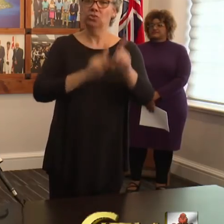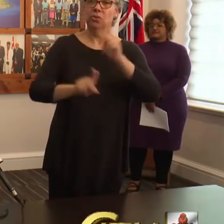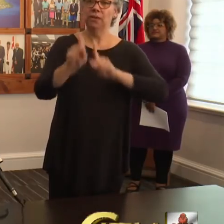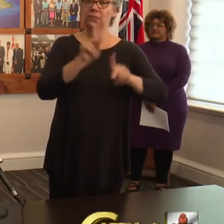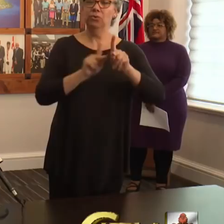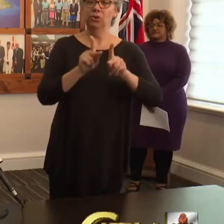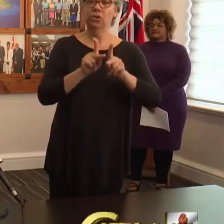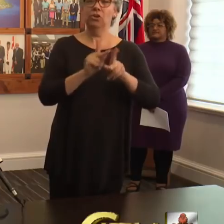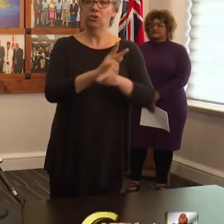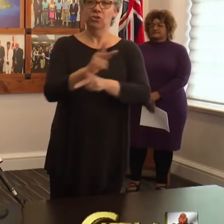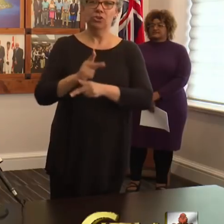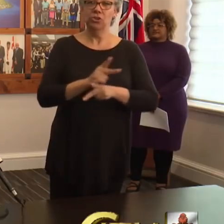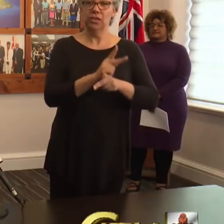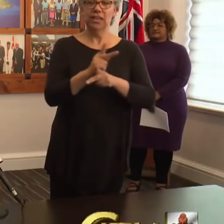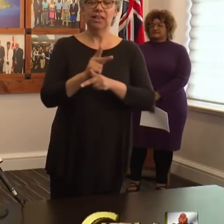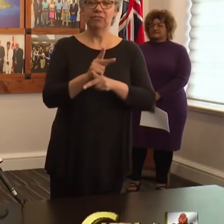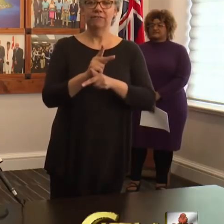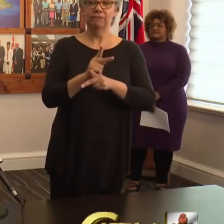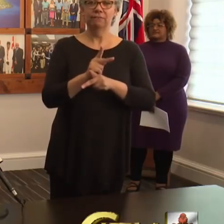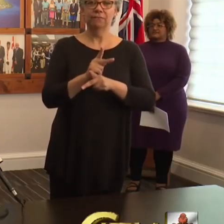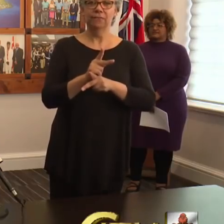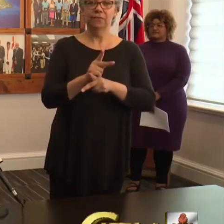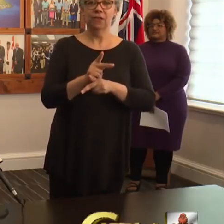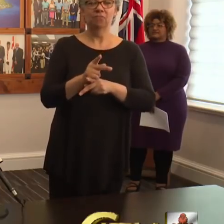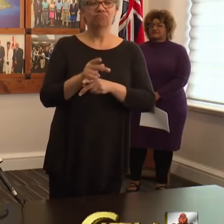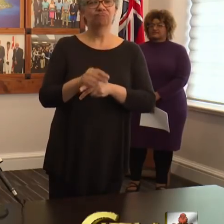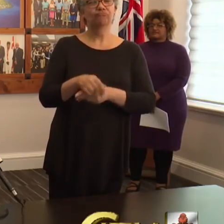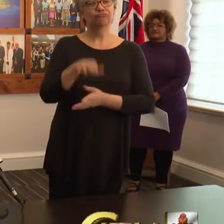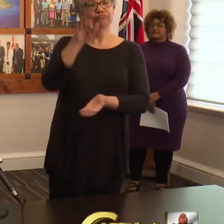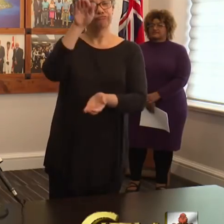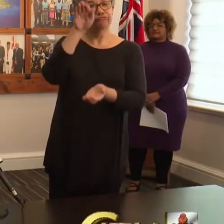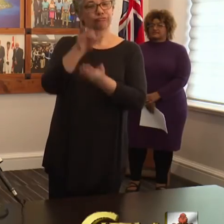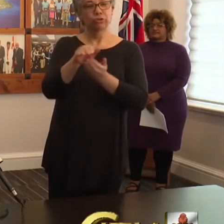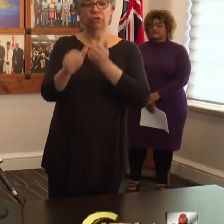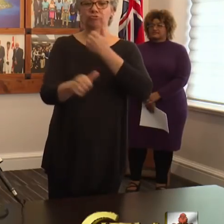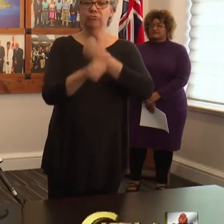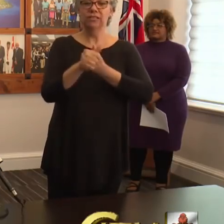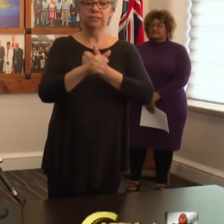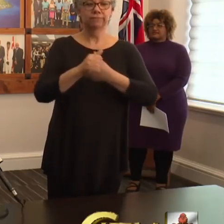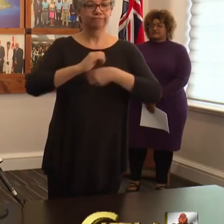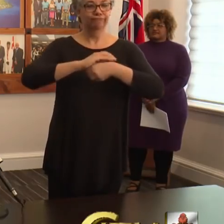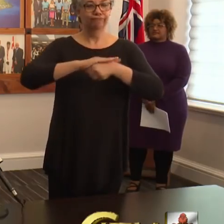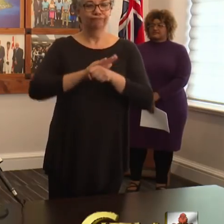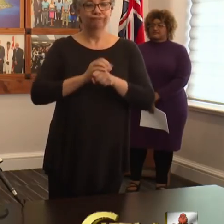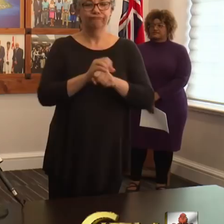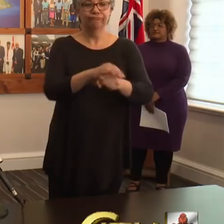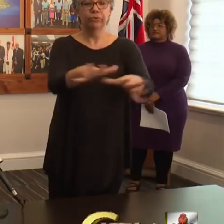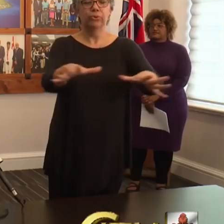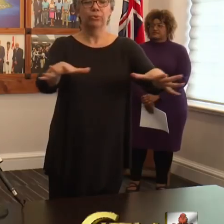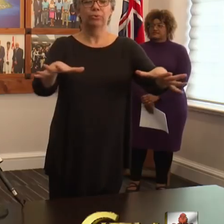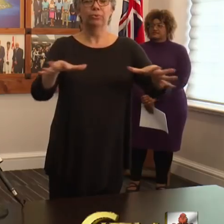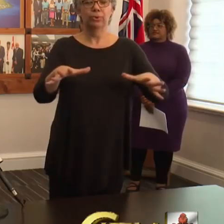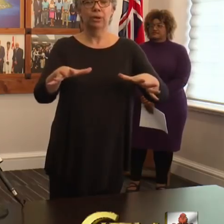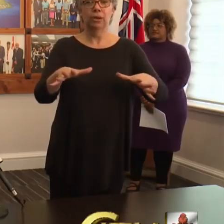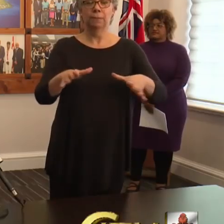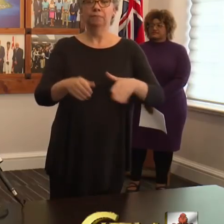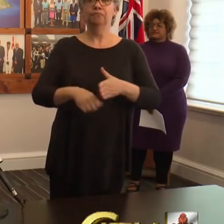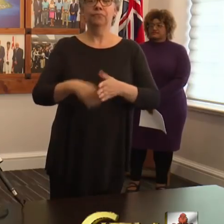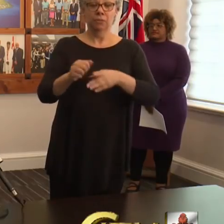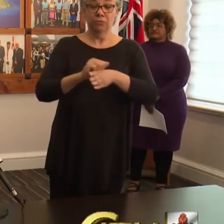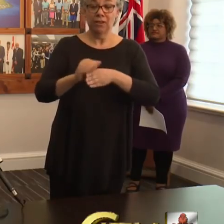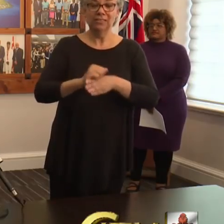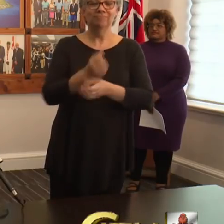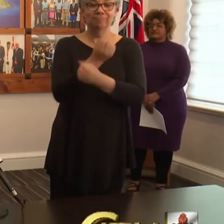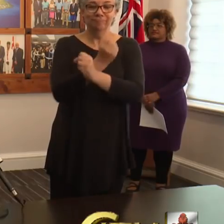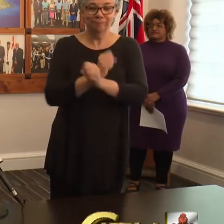that you care for to lower the risk of COVID-19 from spreading. And this includes practicing safe, effective hygiene